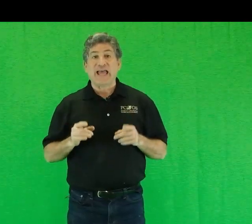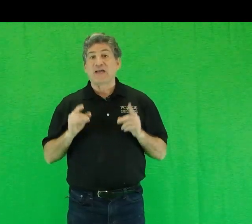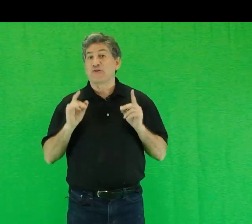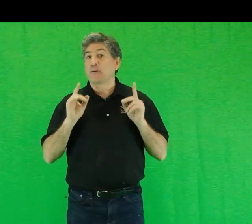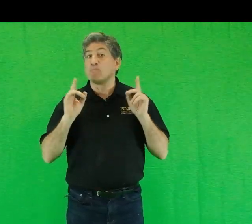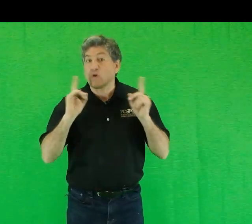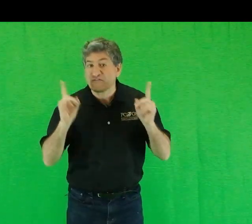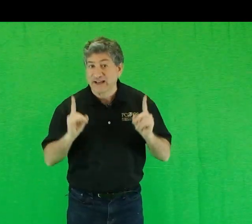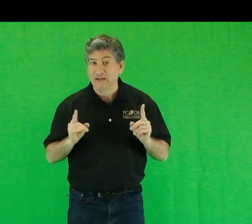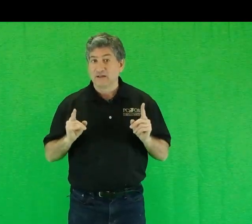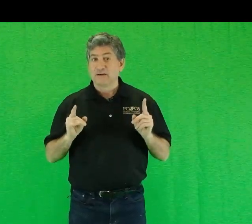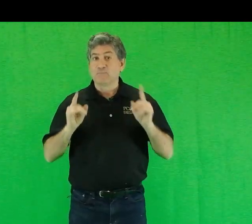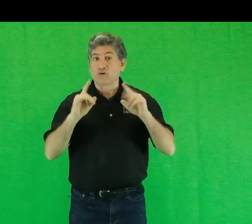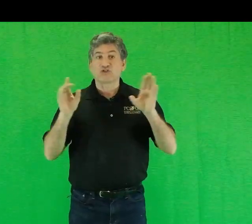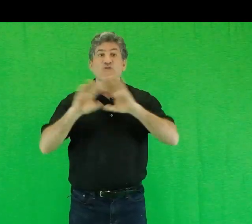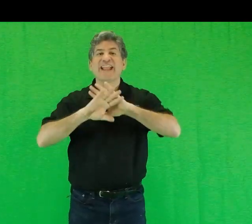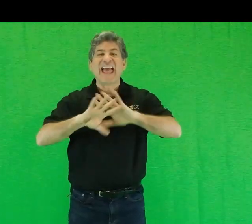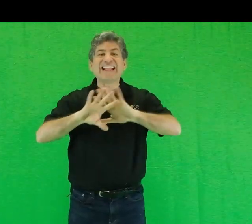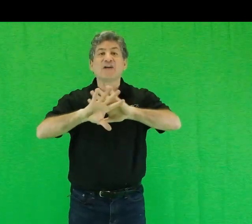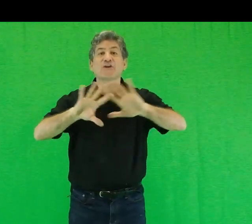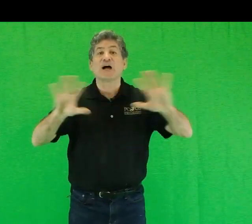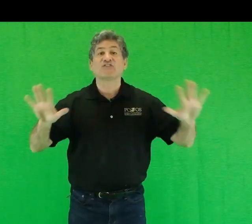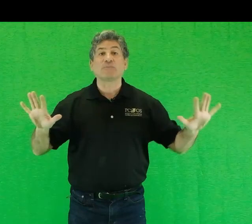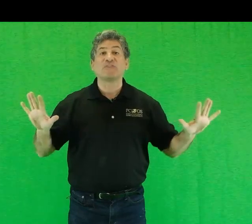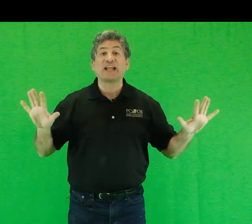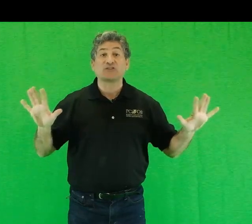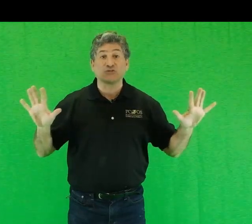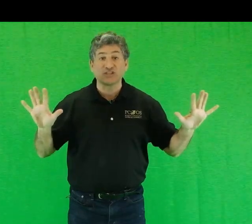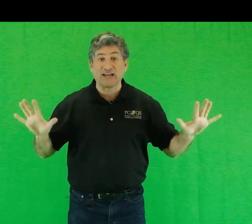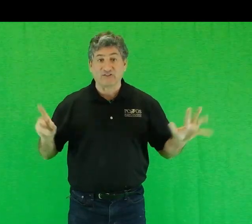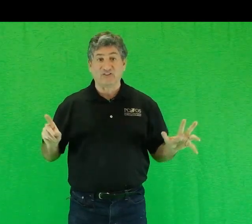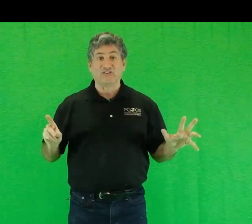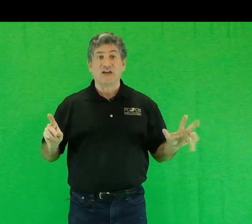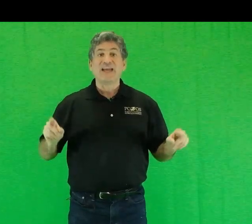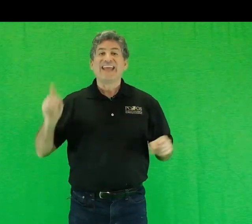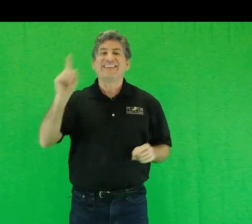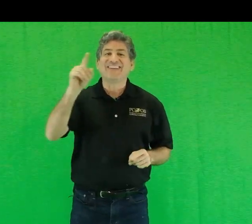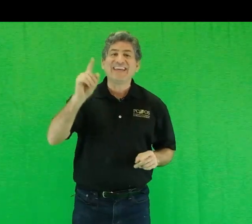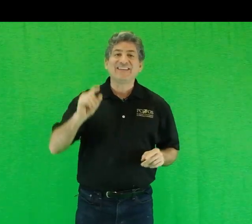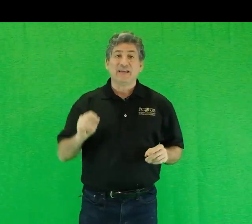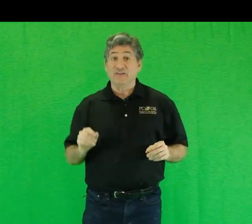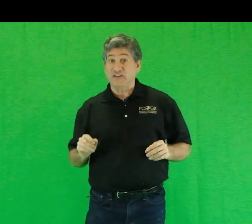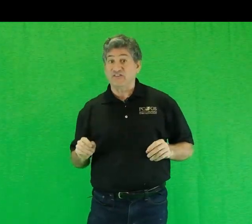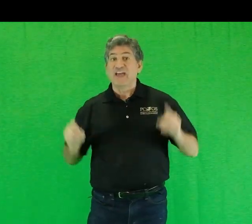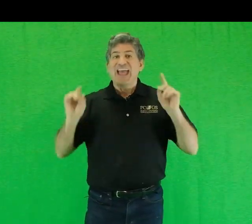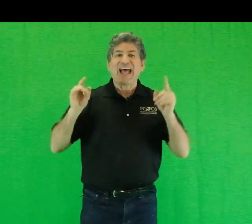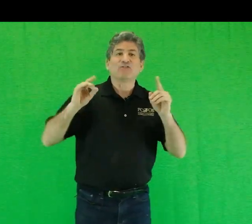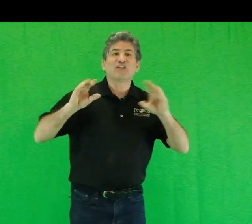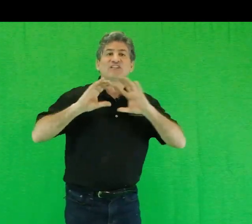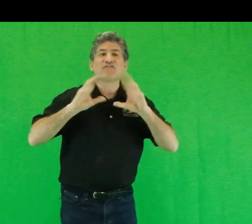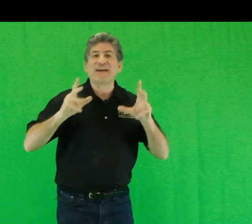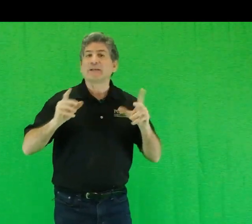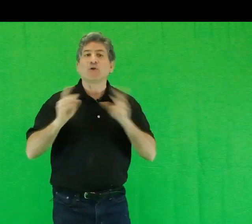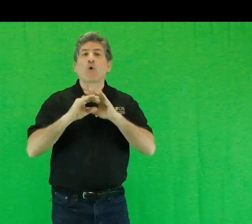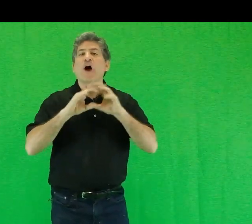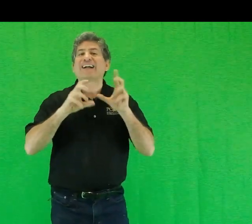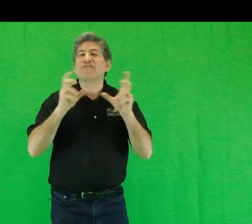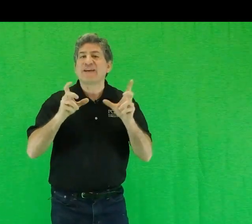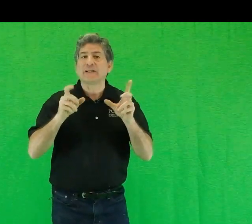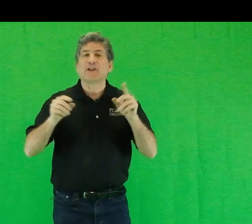anthropomorphic, more so than any other concept in the natural sciences. Indeed, he says, energy is available or unavailable